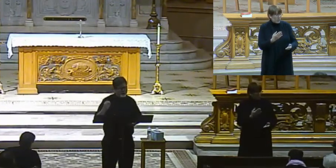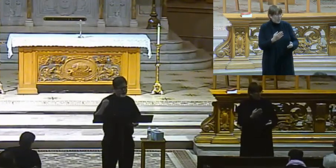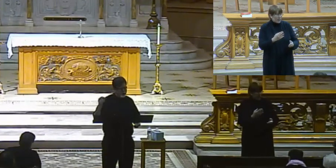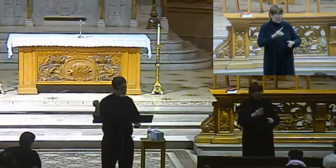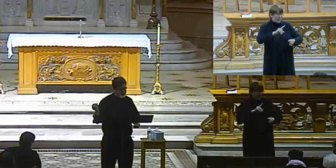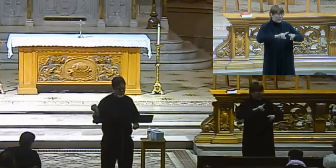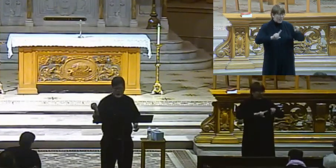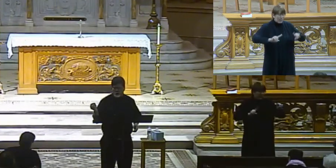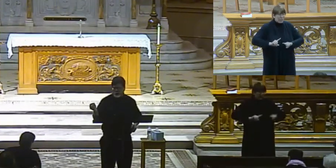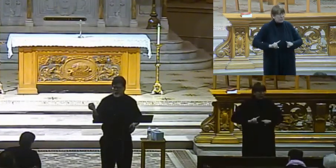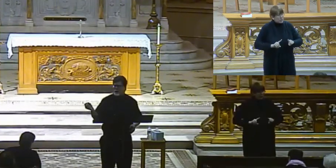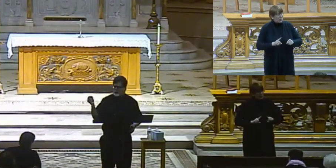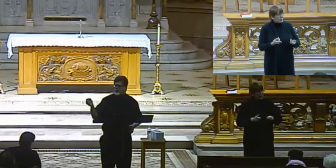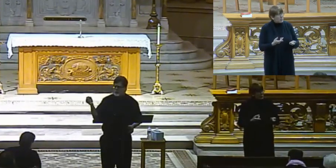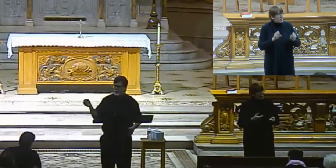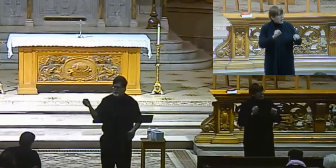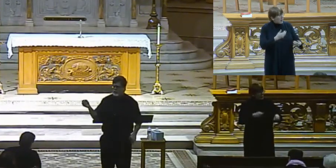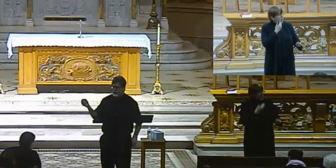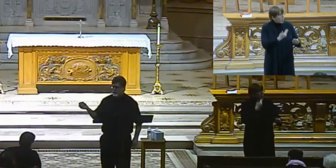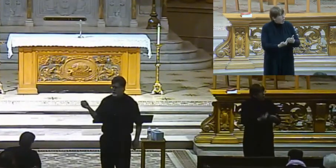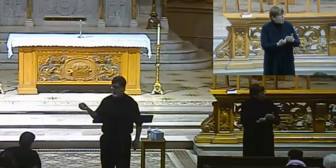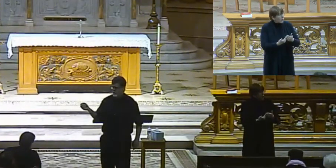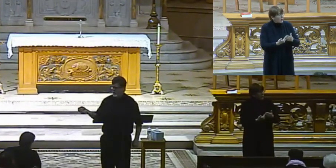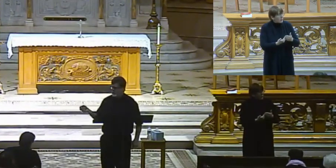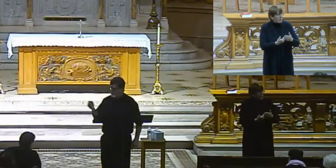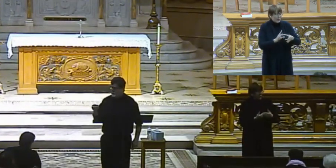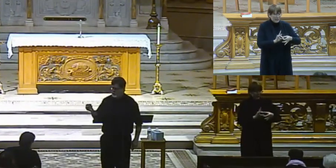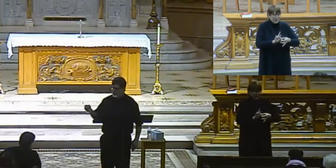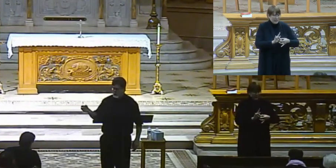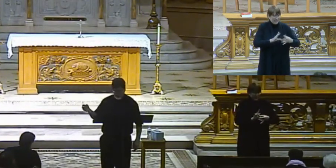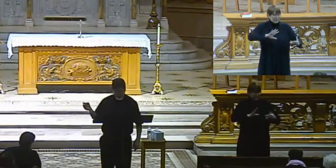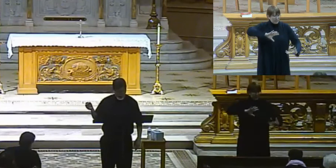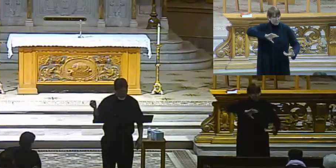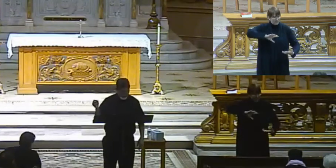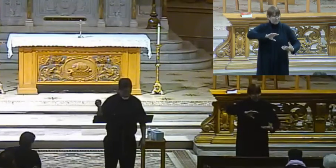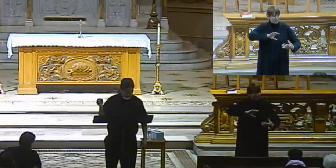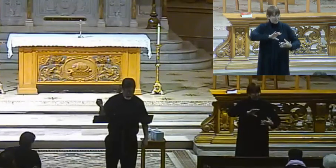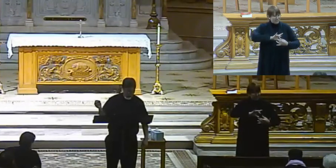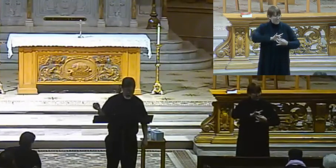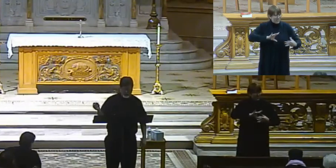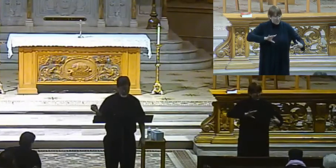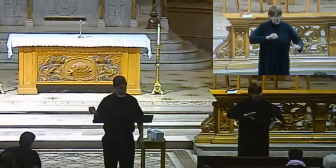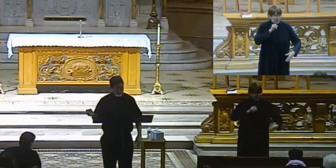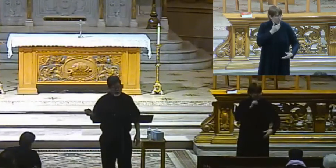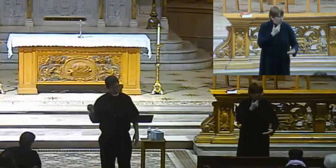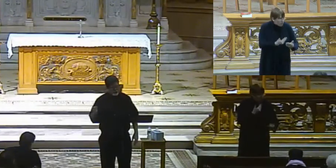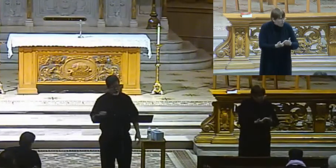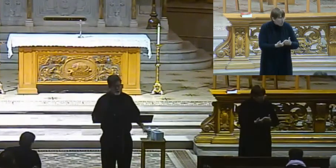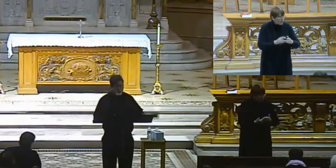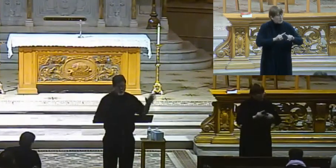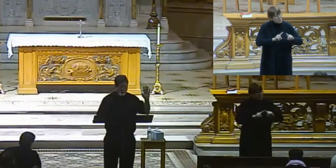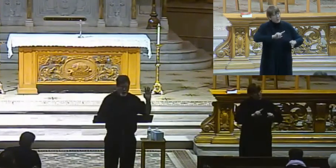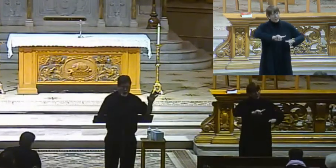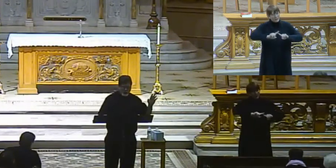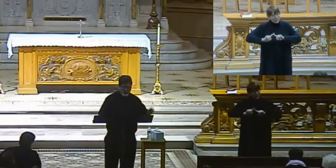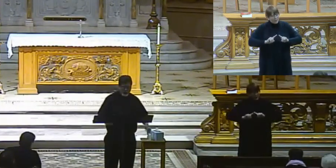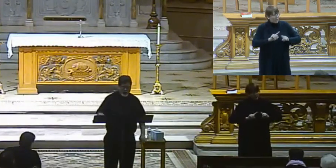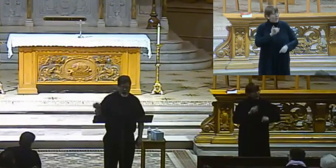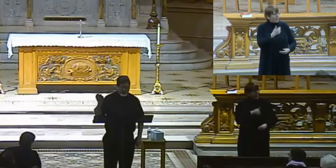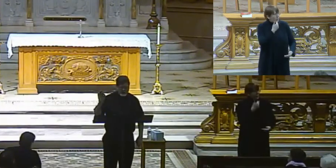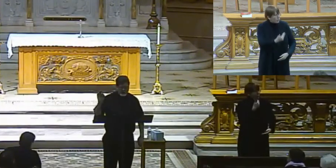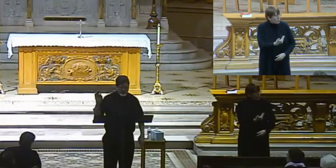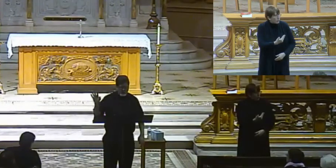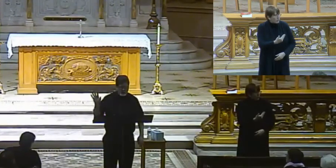to talk about disunity in a little while. Disunity is a bad thing, but diversity is not. So the church is both one